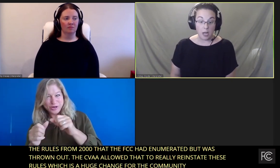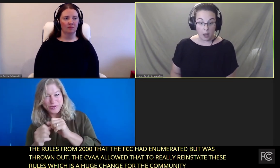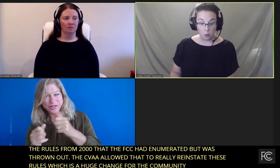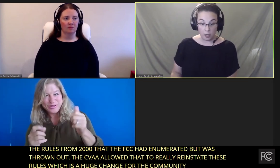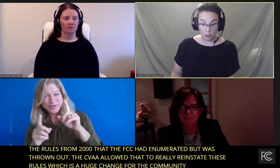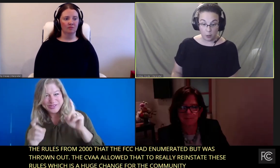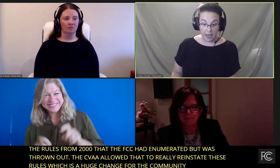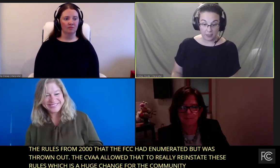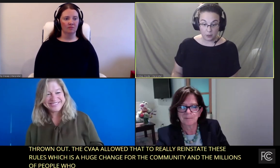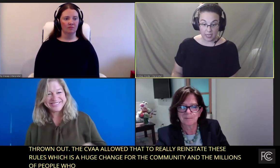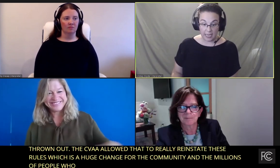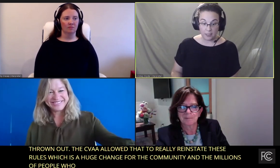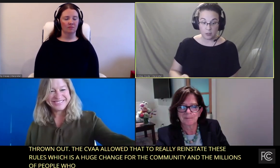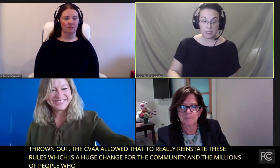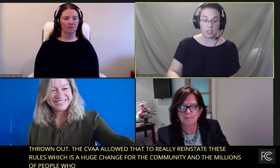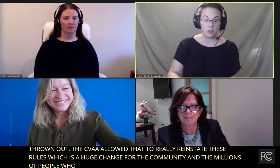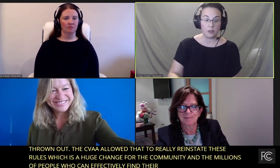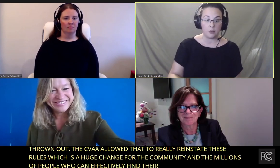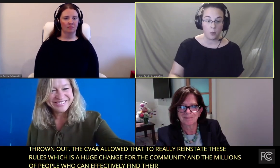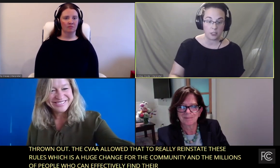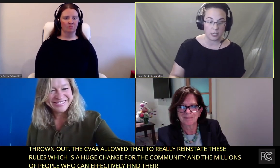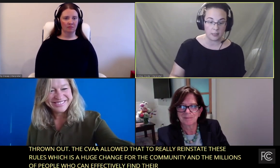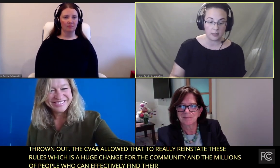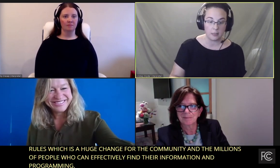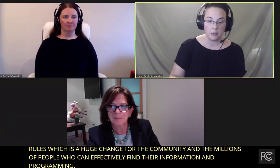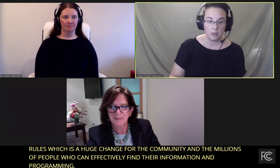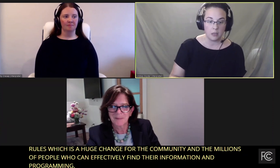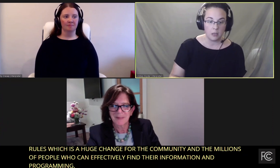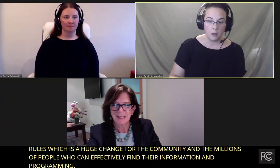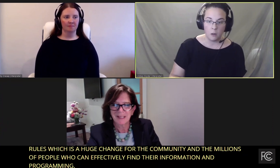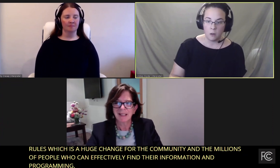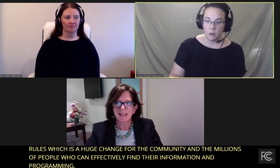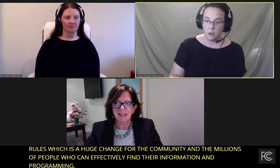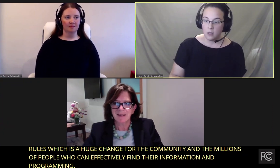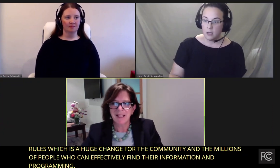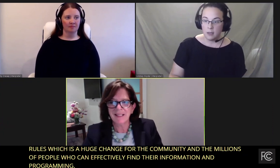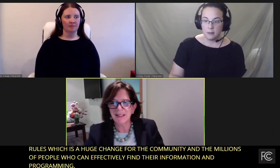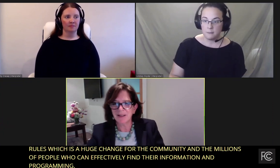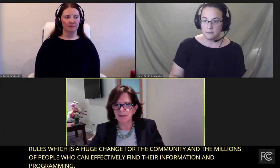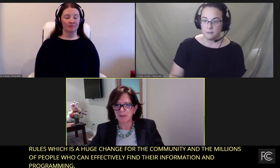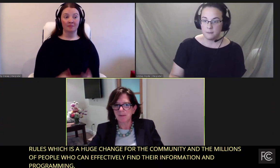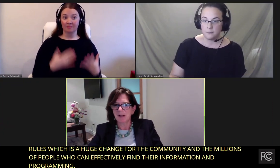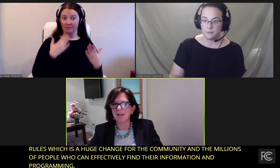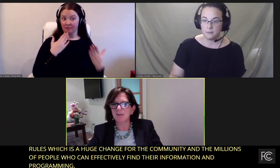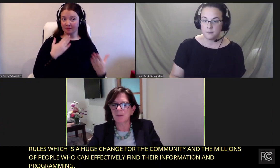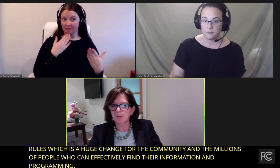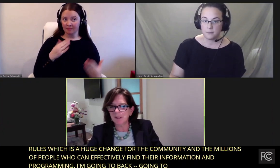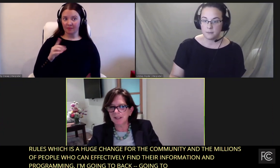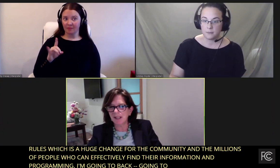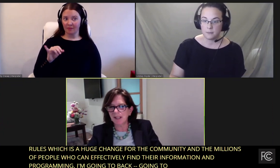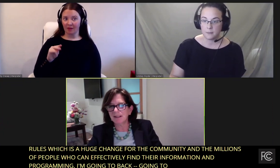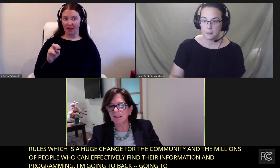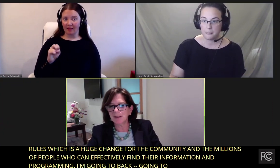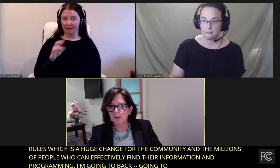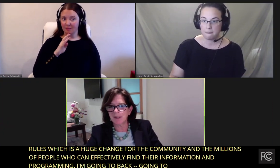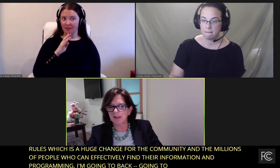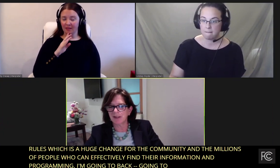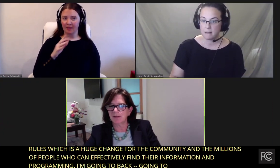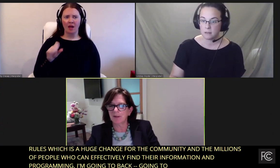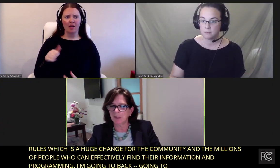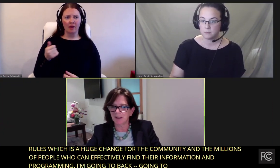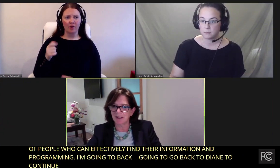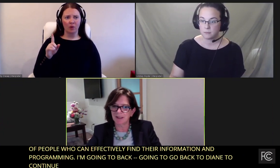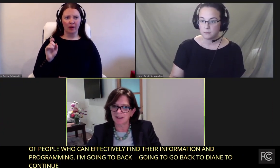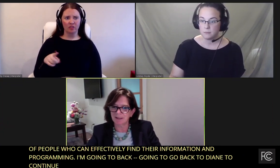So now I'm going to go back to Diane to continue with other questions. Thank you. We got another